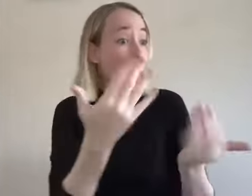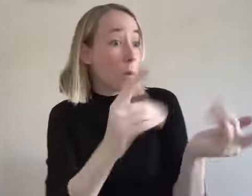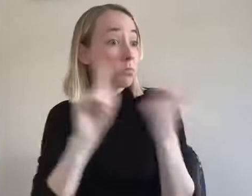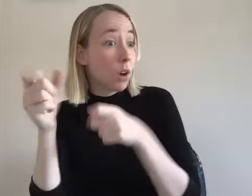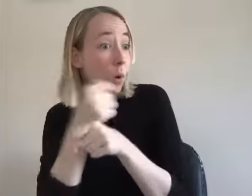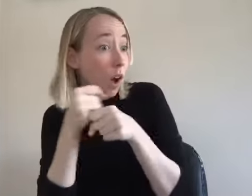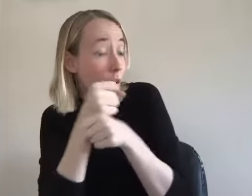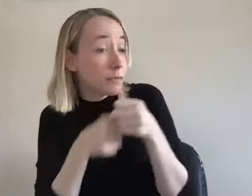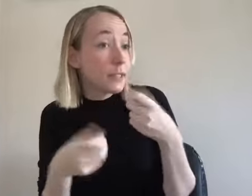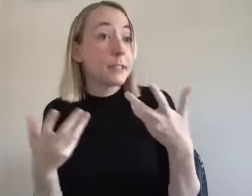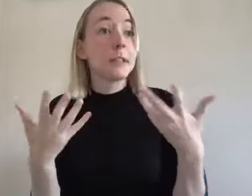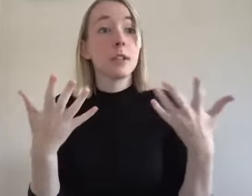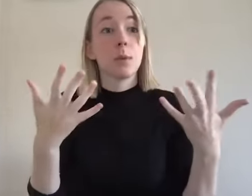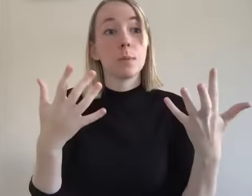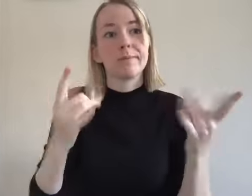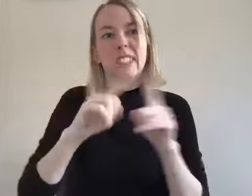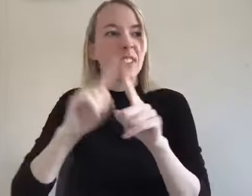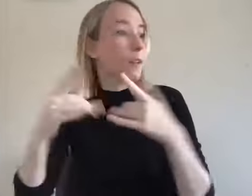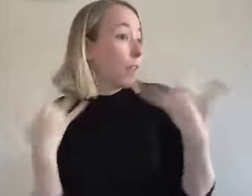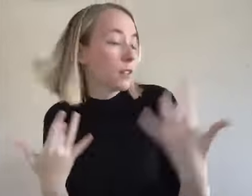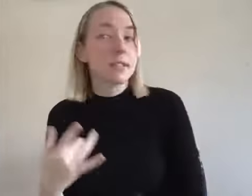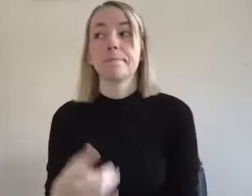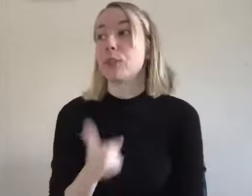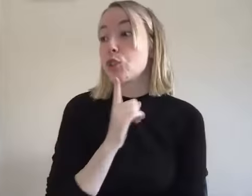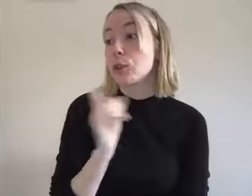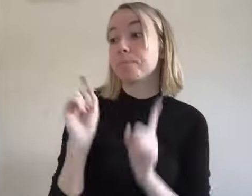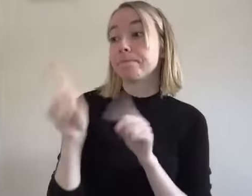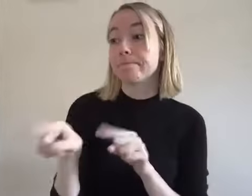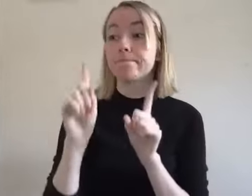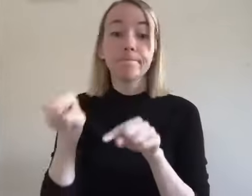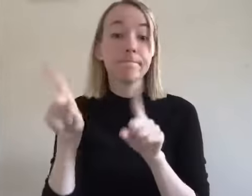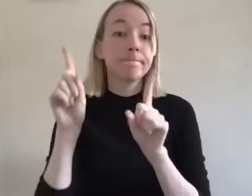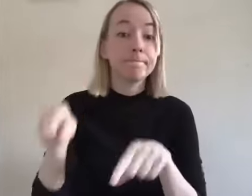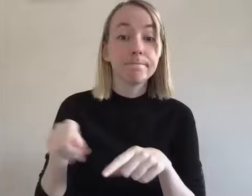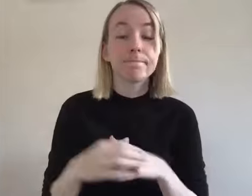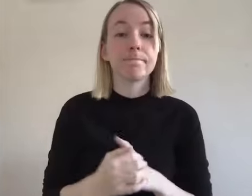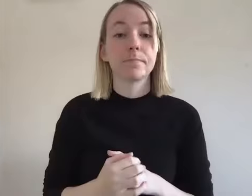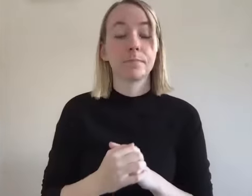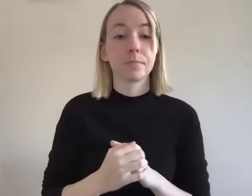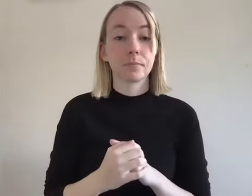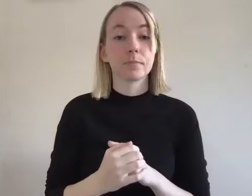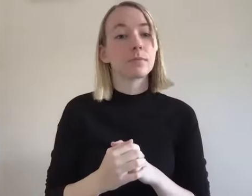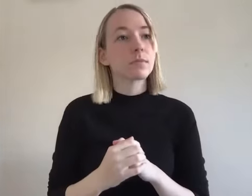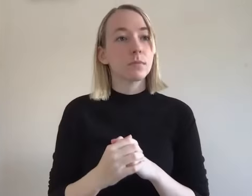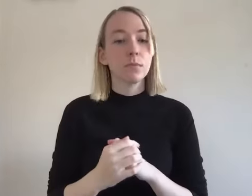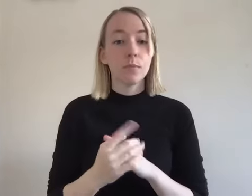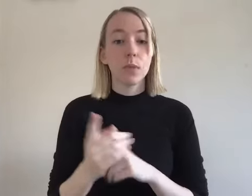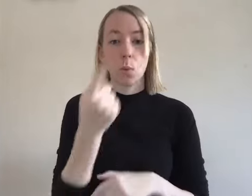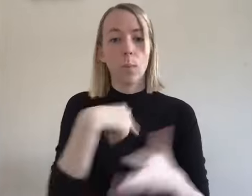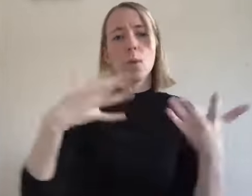coffee afterwards and they invite me to um to different things and i would go because i while we have